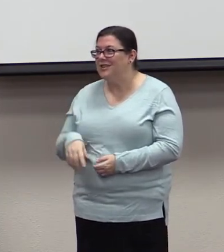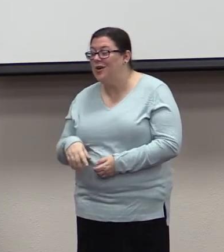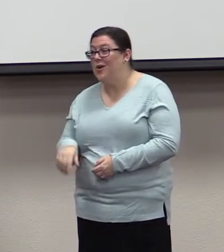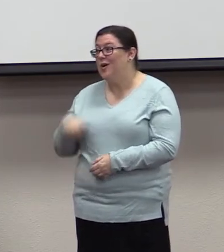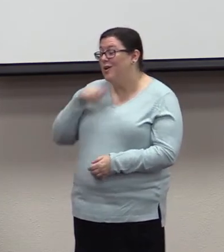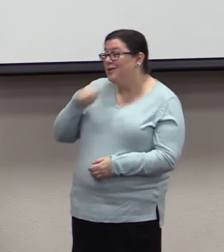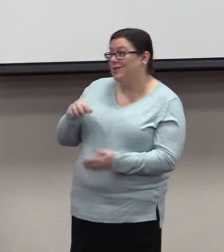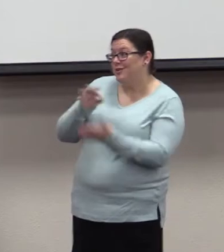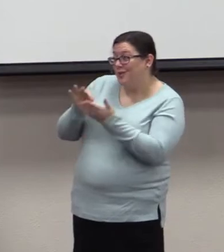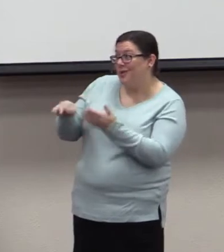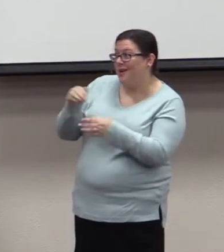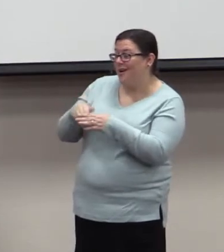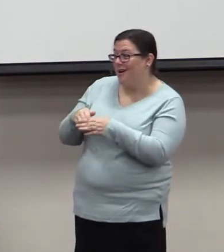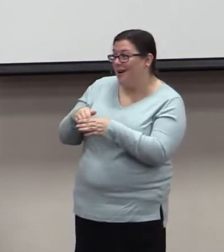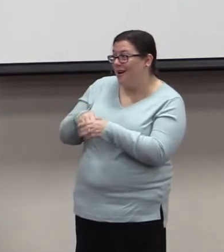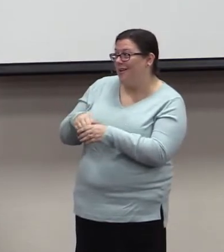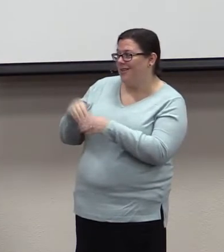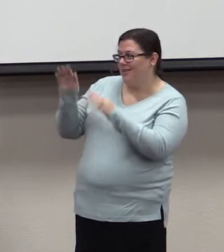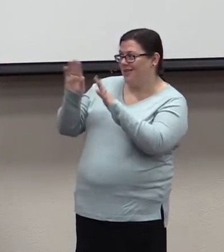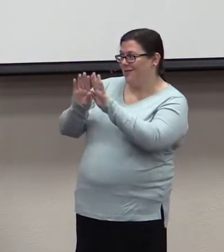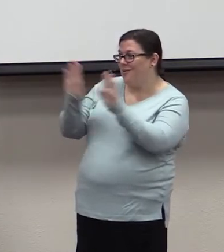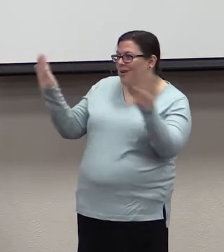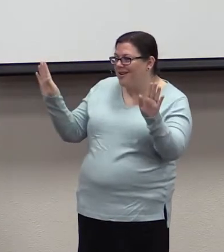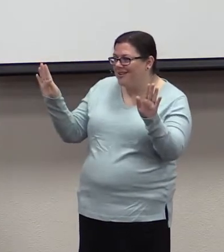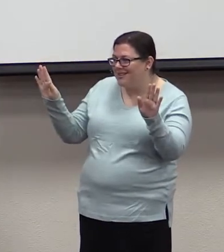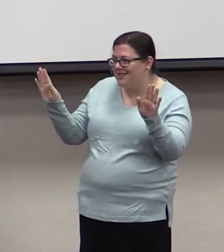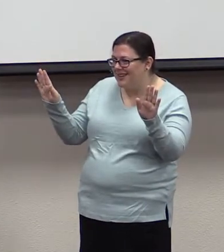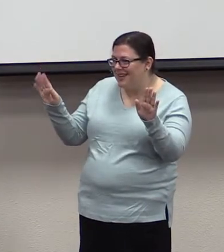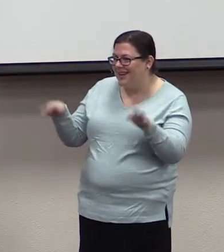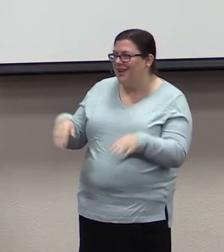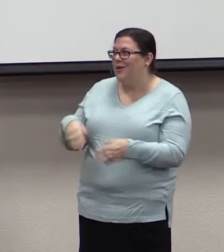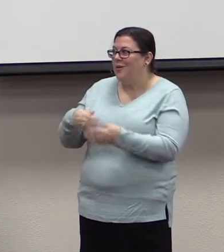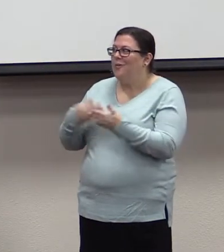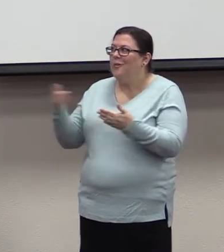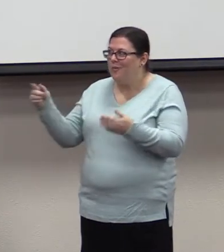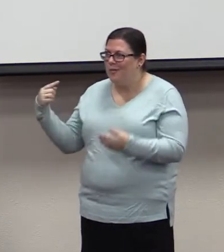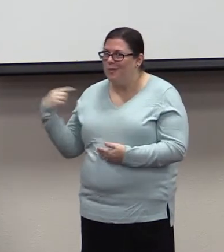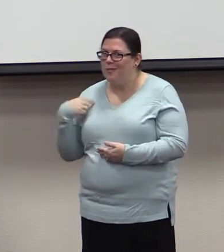If our parents never told us not to eat our Legos, we probably wouldn't be here right now.